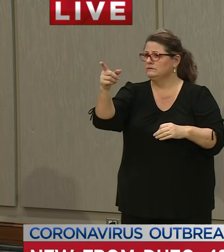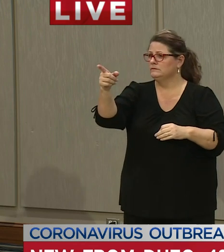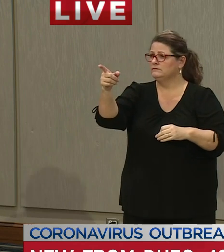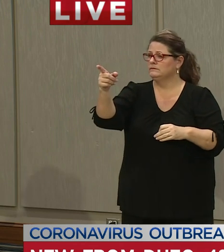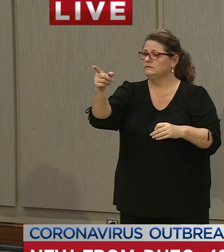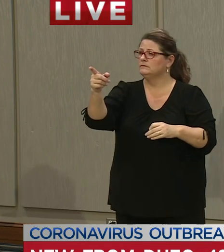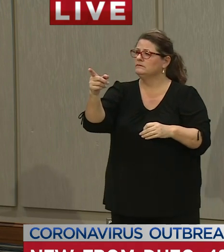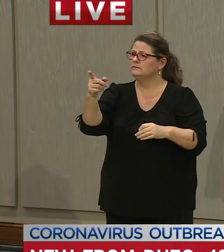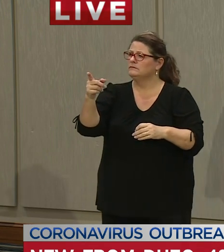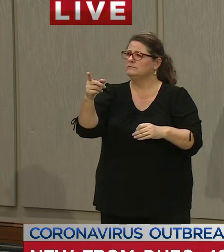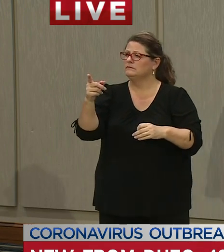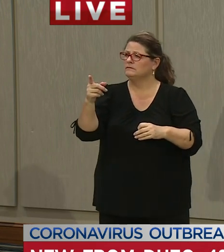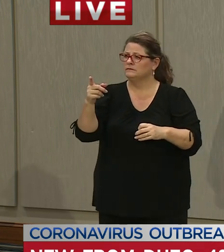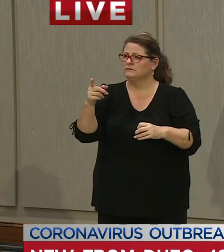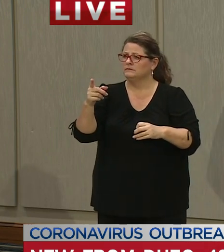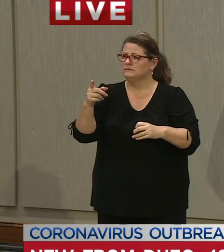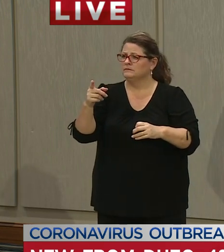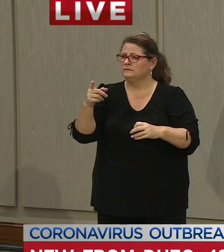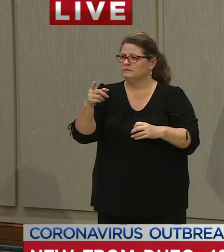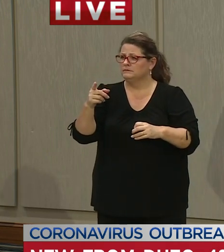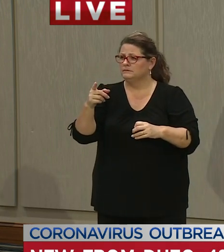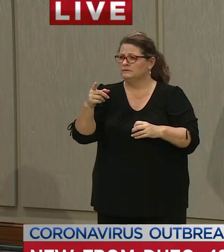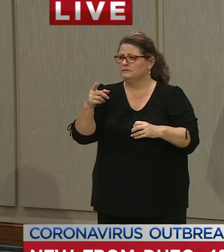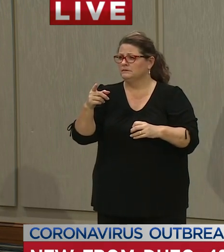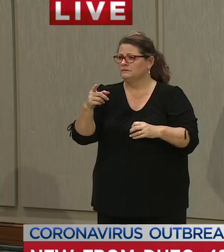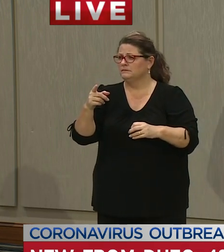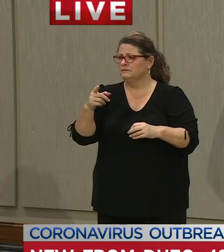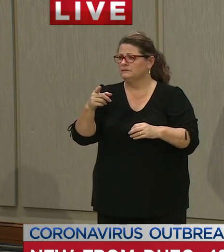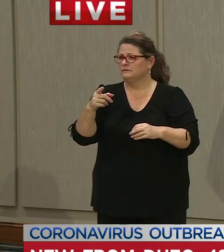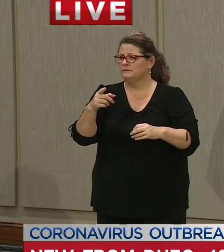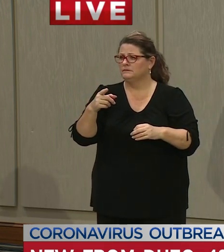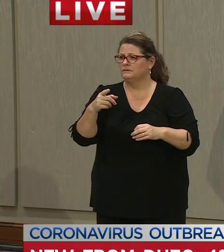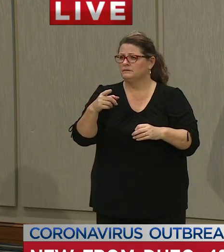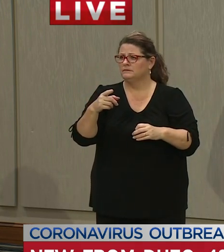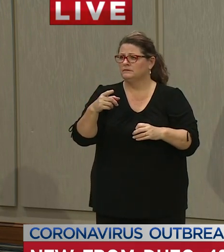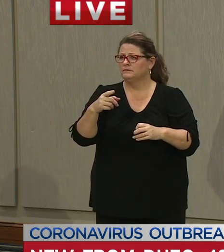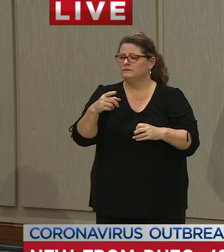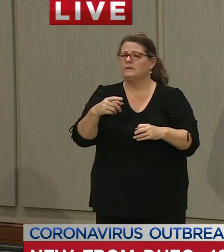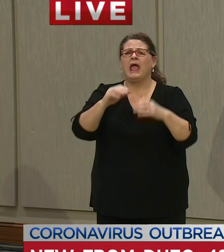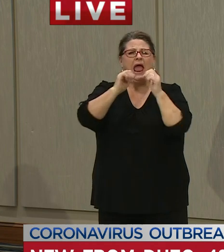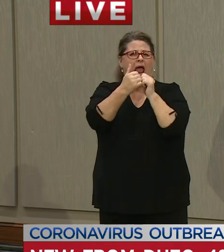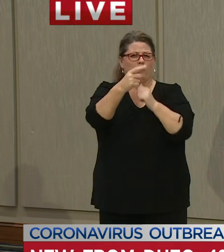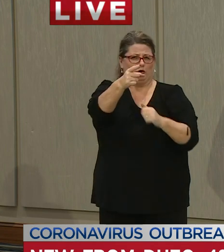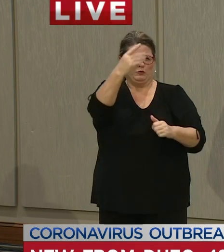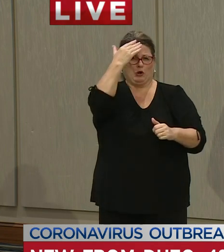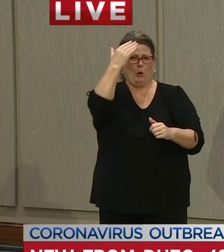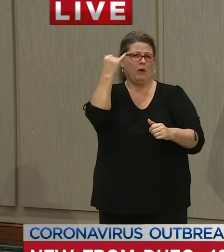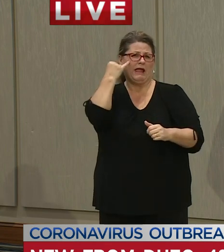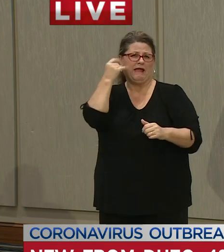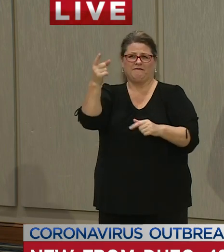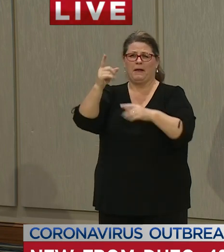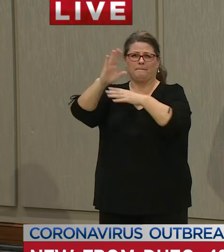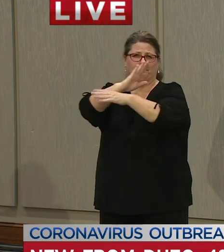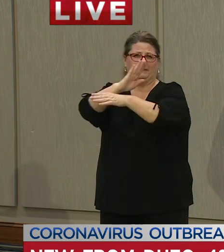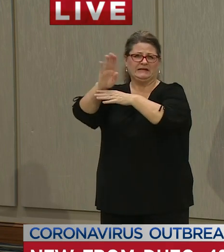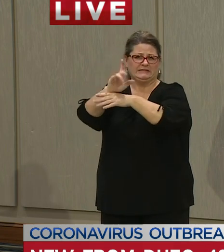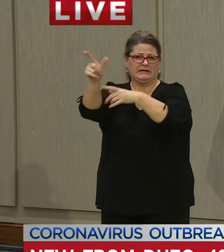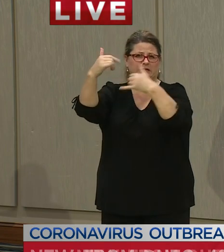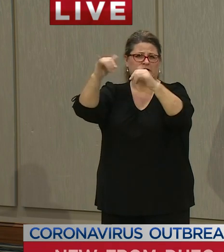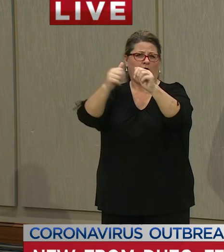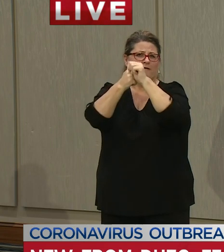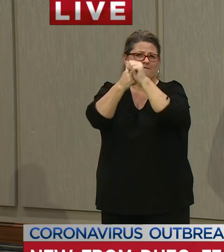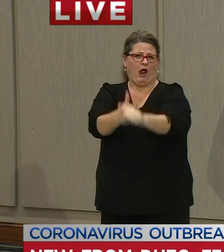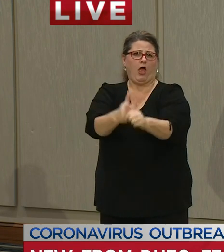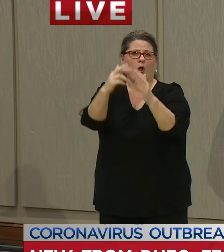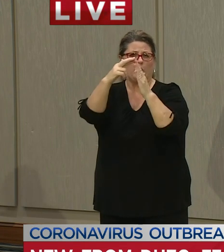to make sure that businesses are practicing social distancing that they are keeping those tables